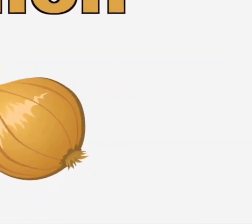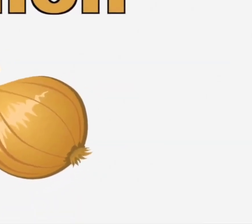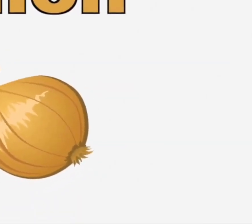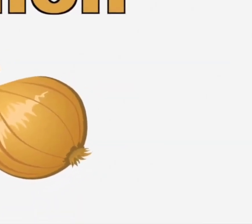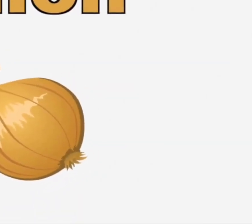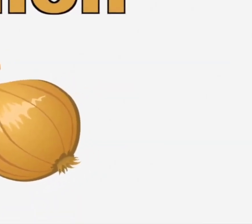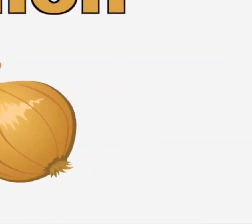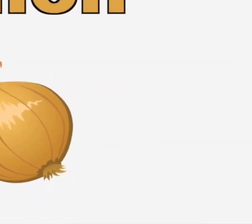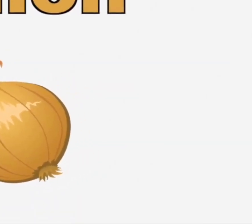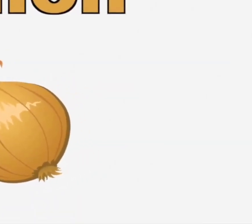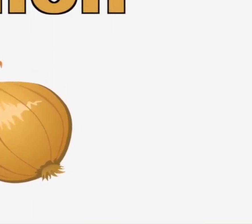Onion.